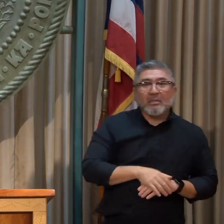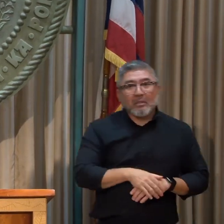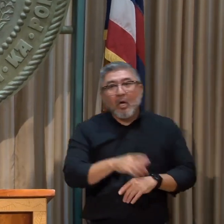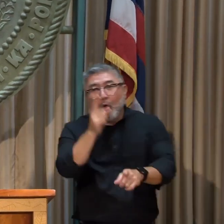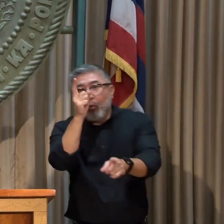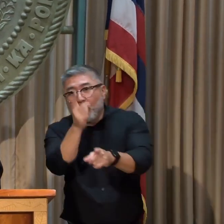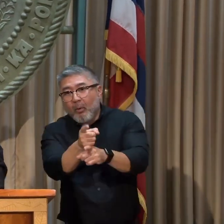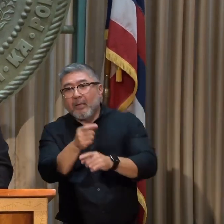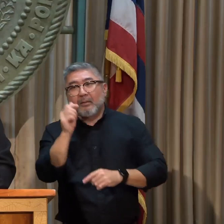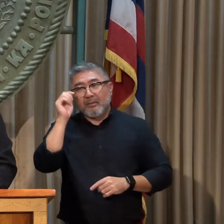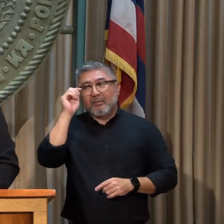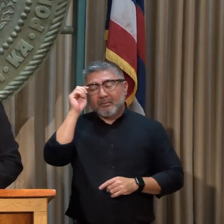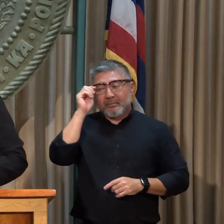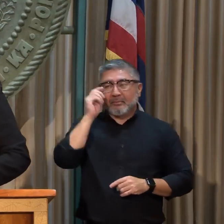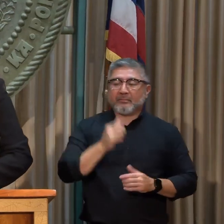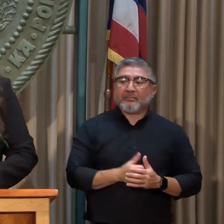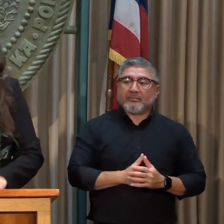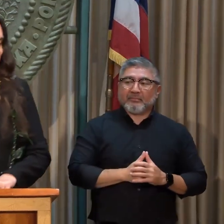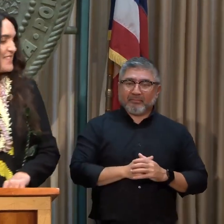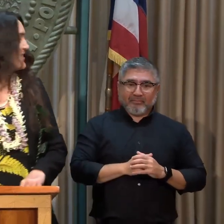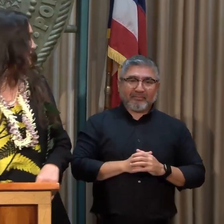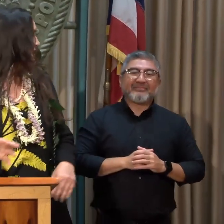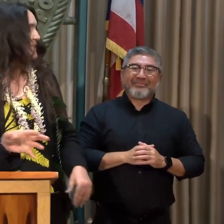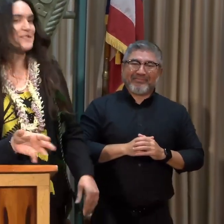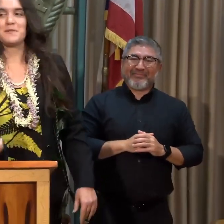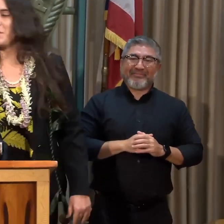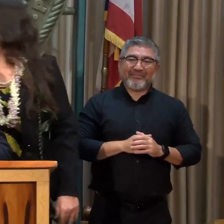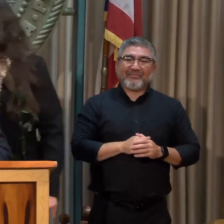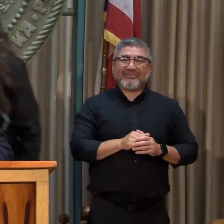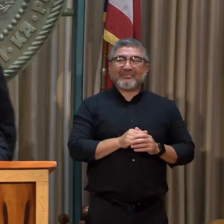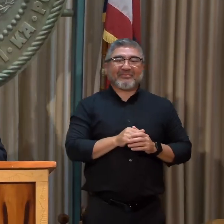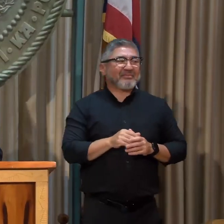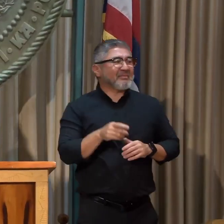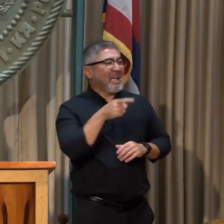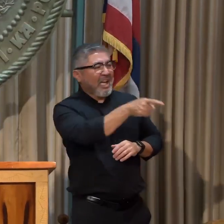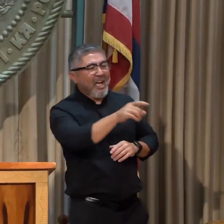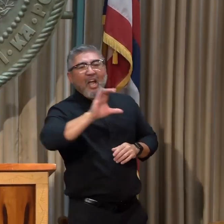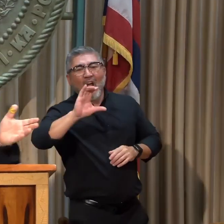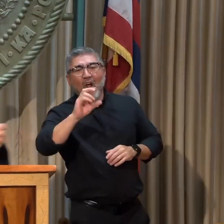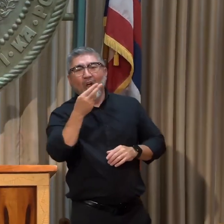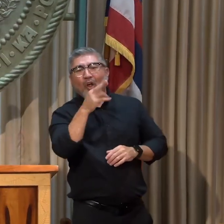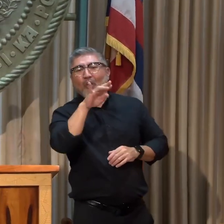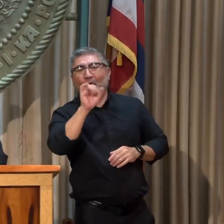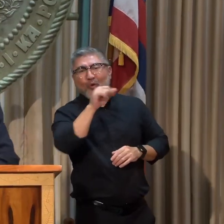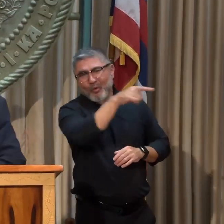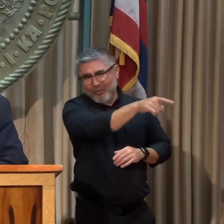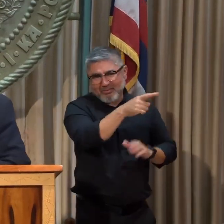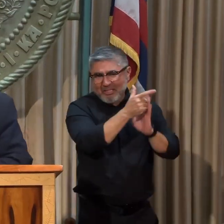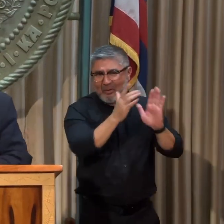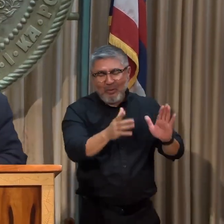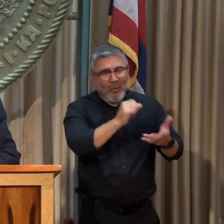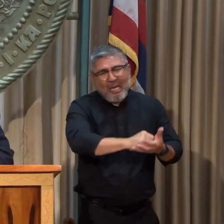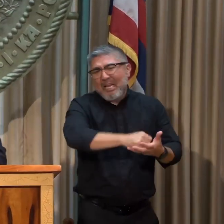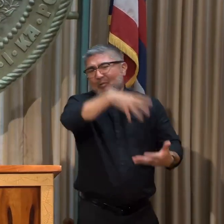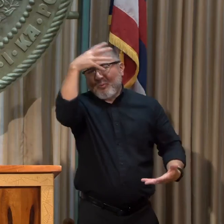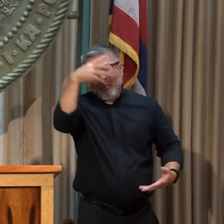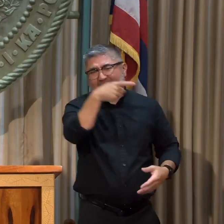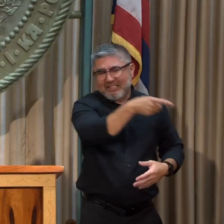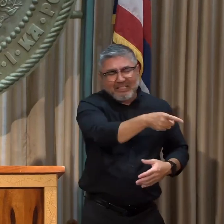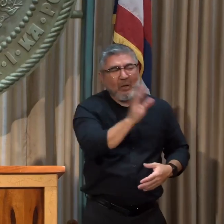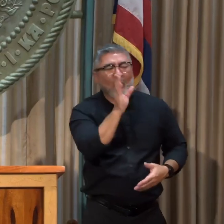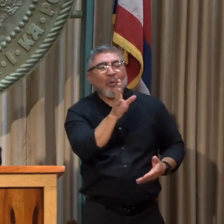Plus, if we come up short, Chris is pretty rich and he works on both sides of this deal, so we will talk to him after the settlement.